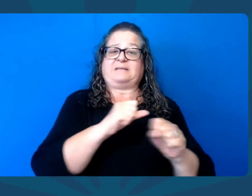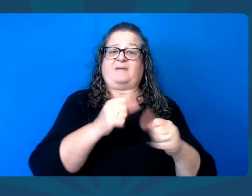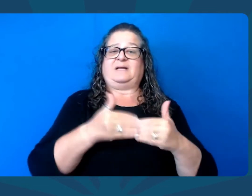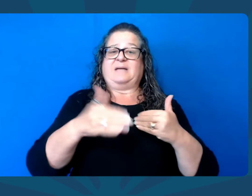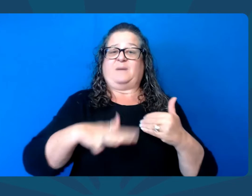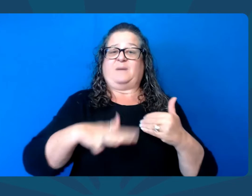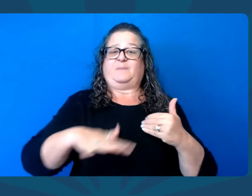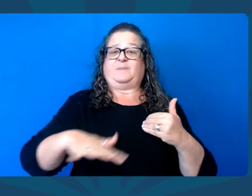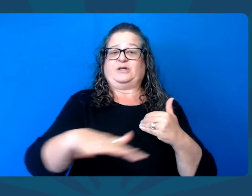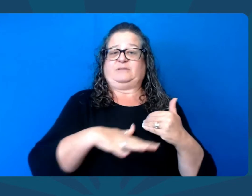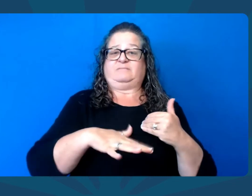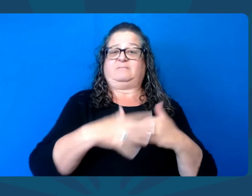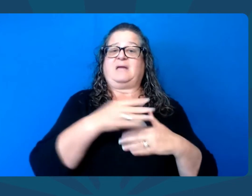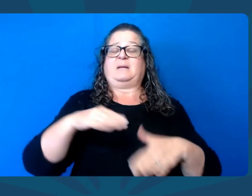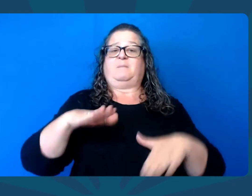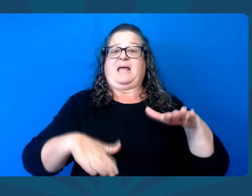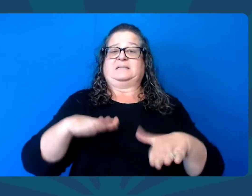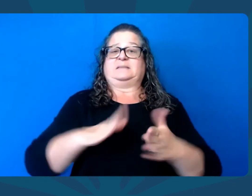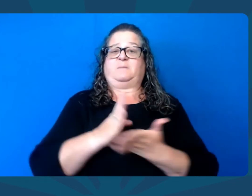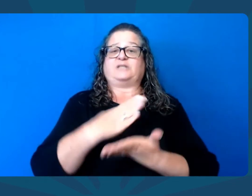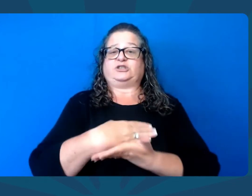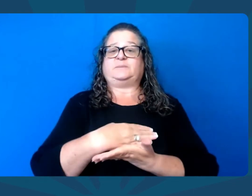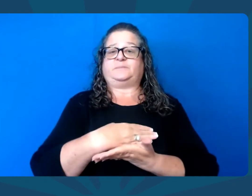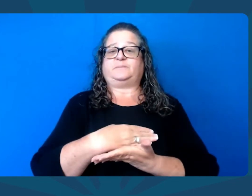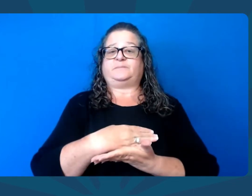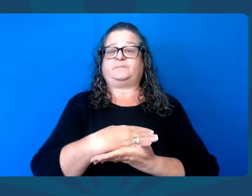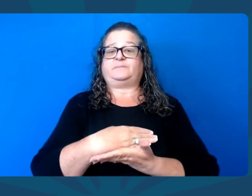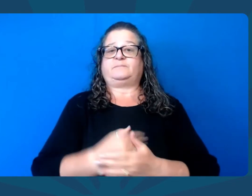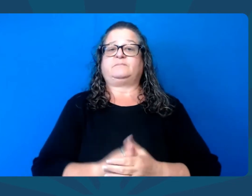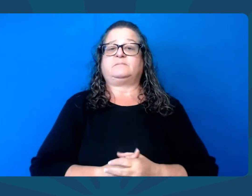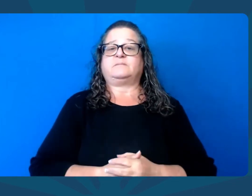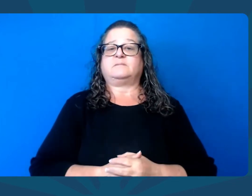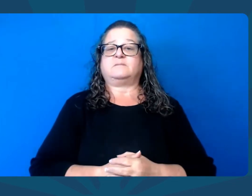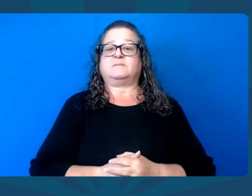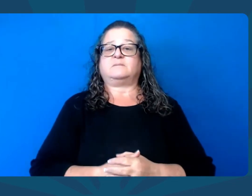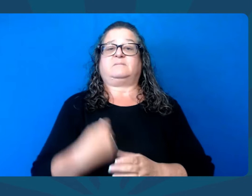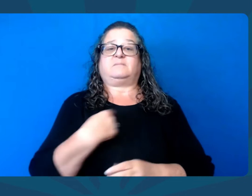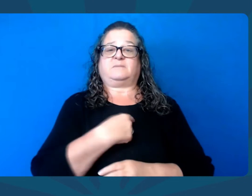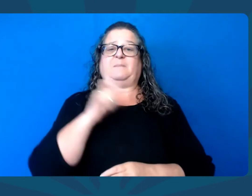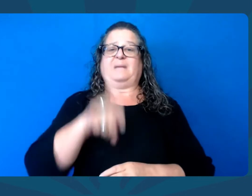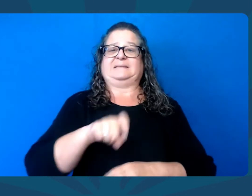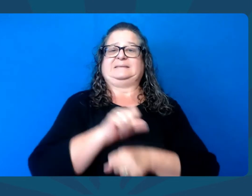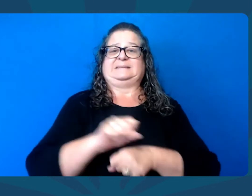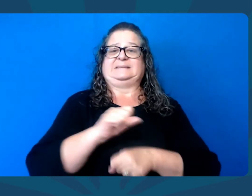second amendment, low taxes, safe neighborhoods, and balanced